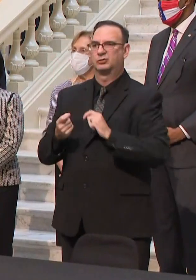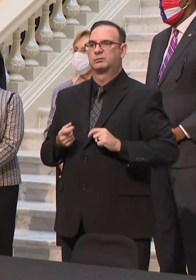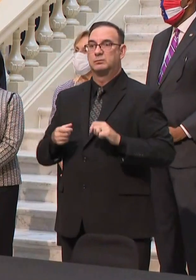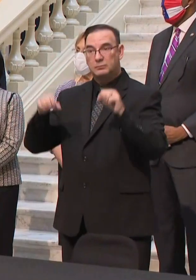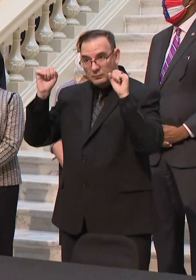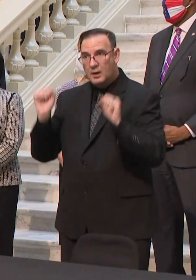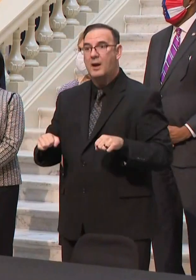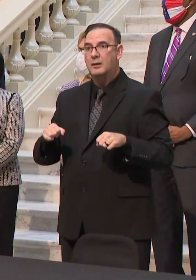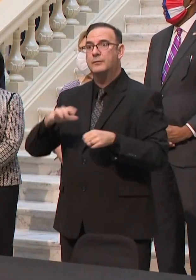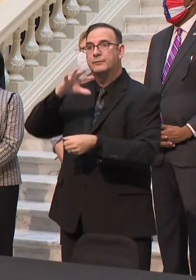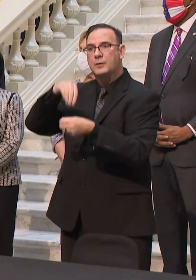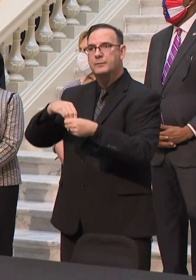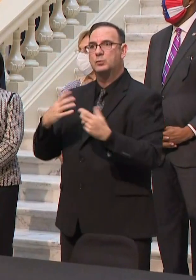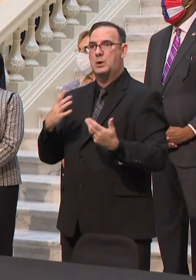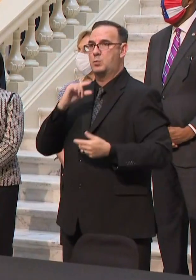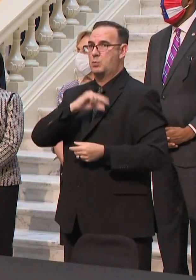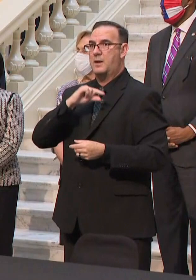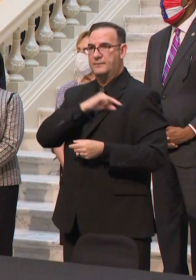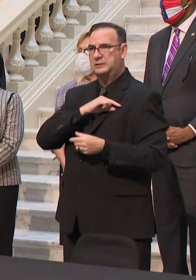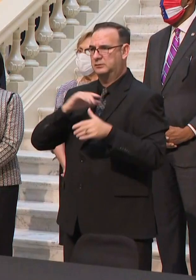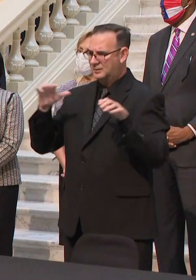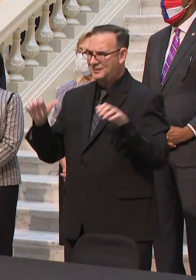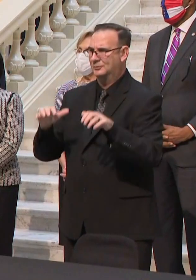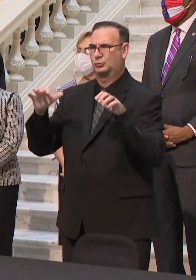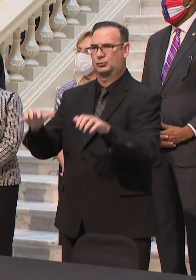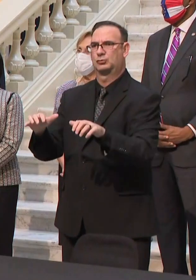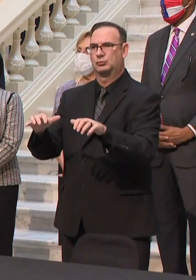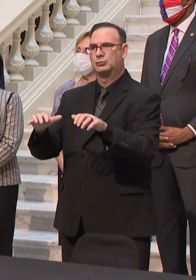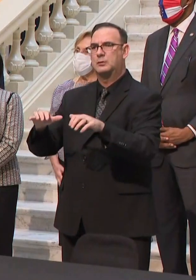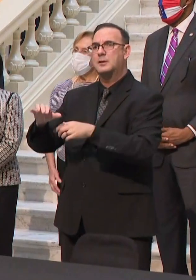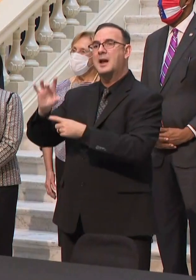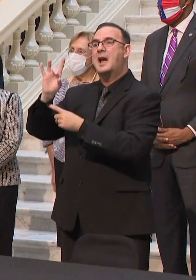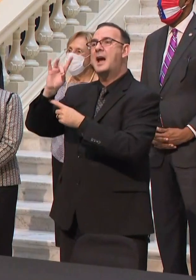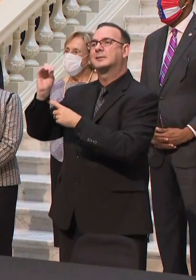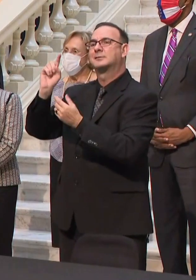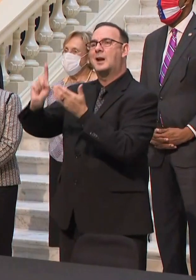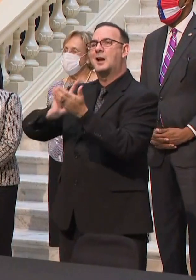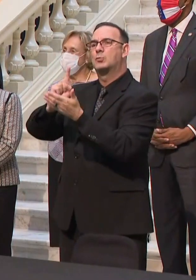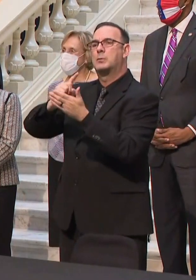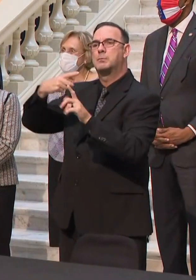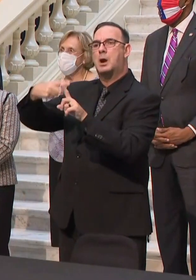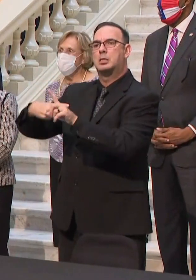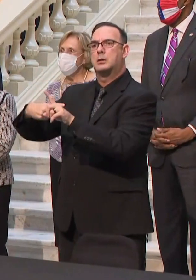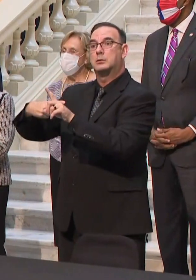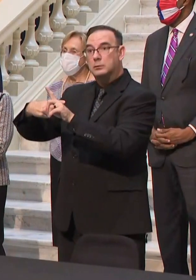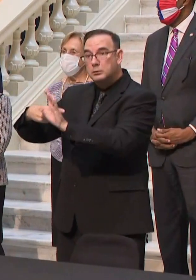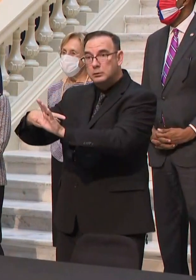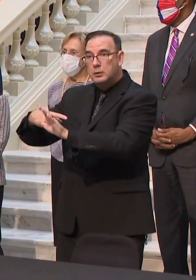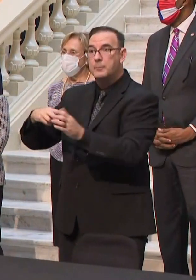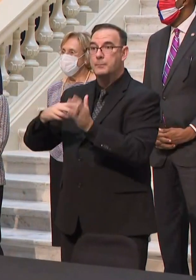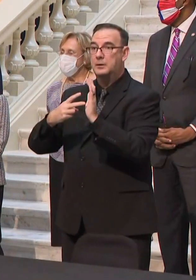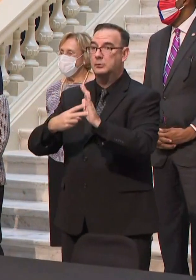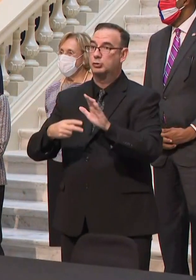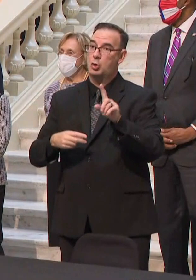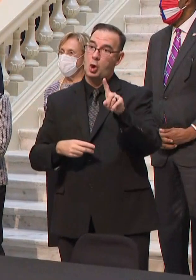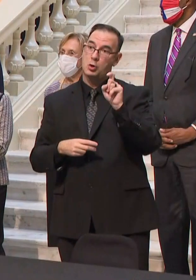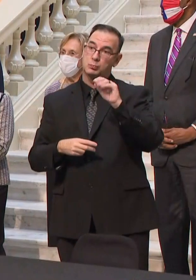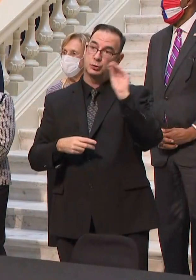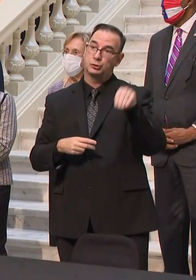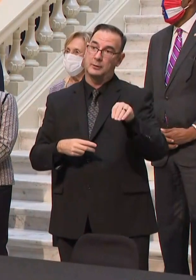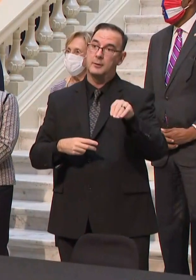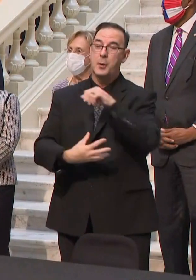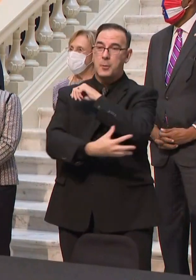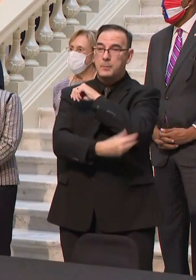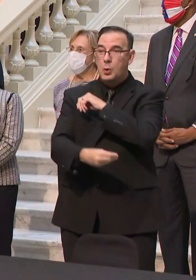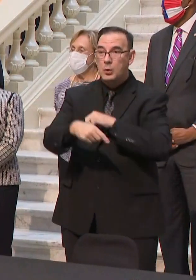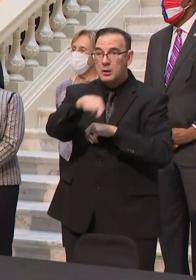and make up to 100% of the federal poverty level will now qualify for health